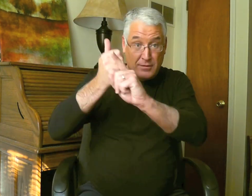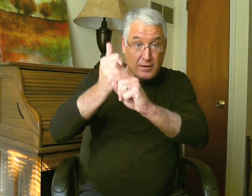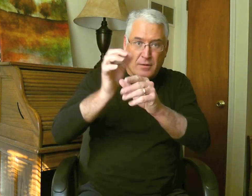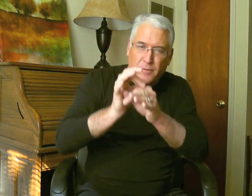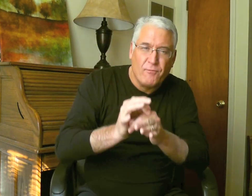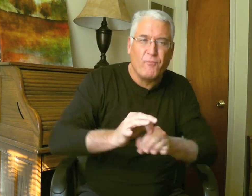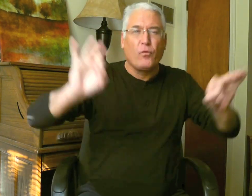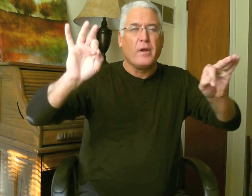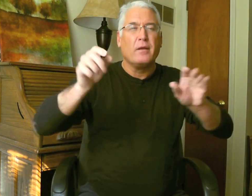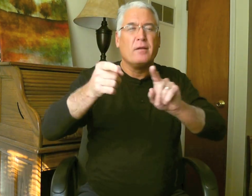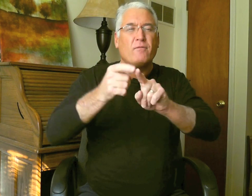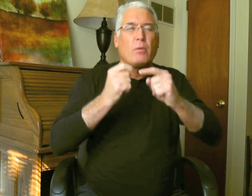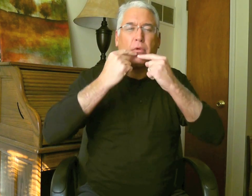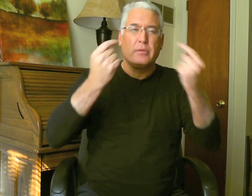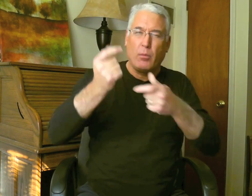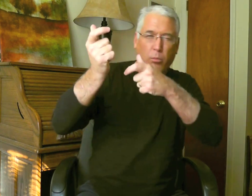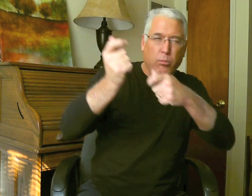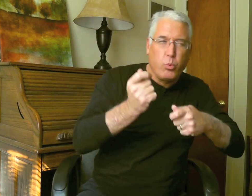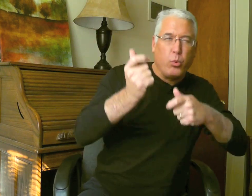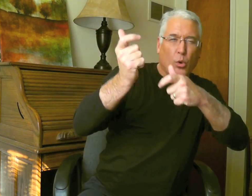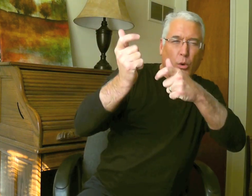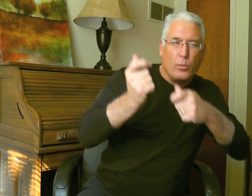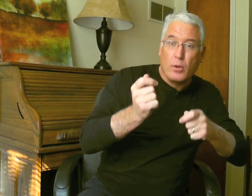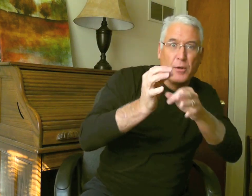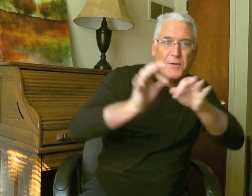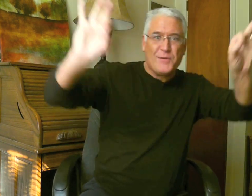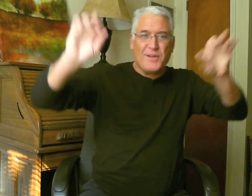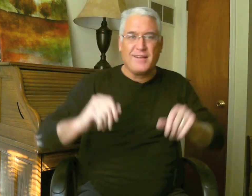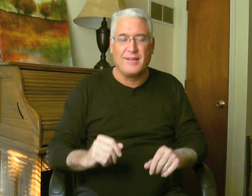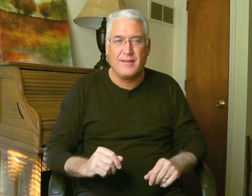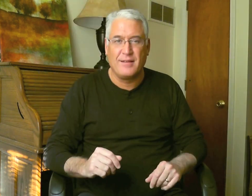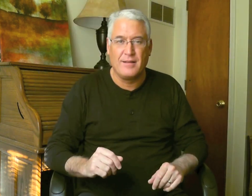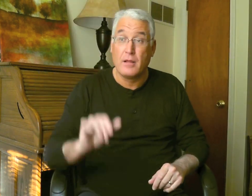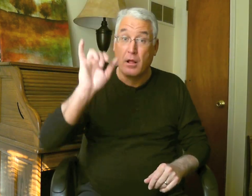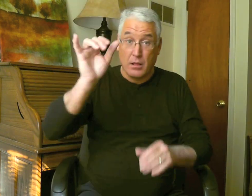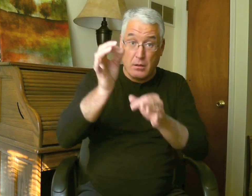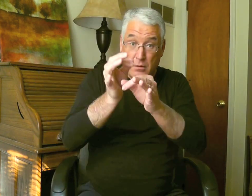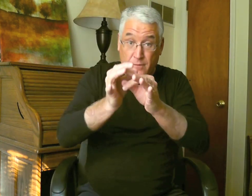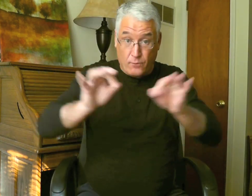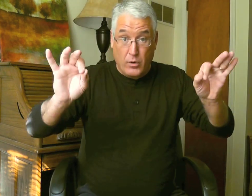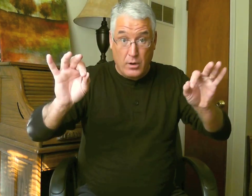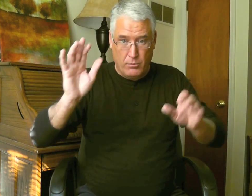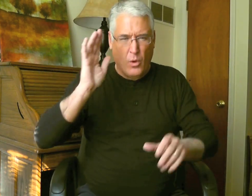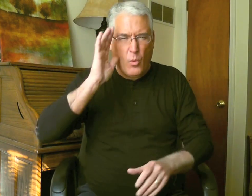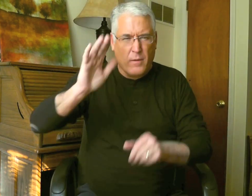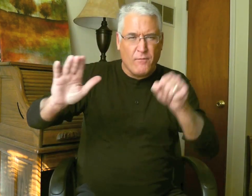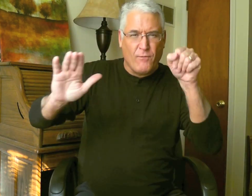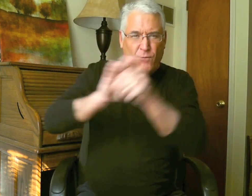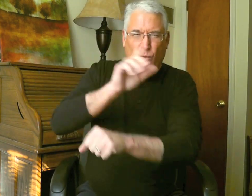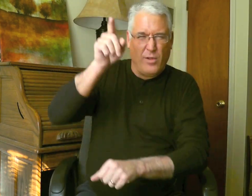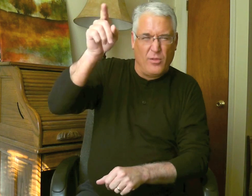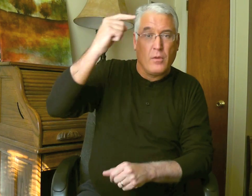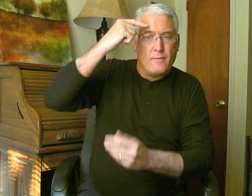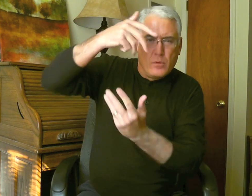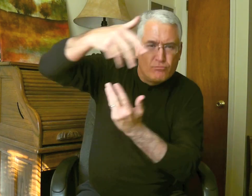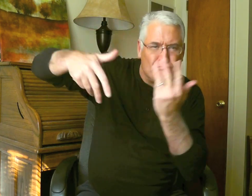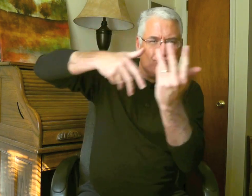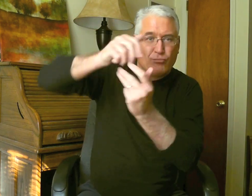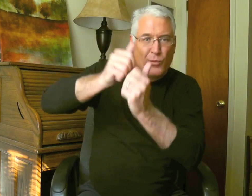fullness of life and the freedom from sin, free from it. And we will have that.